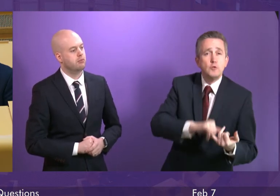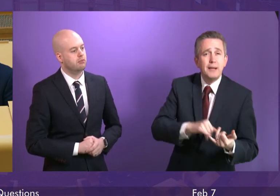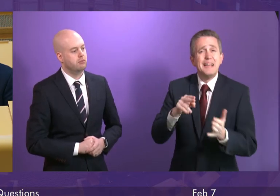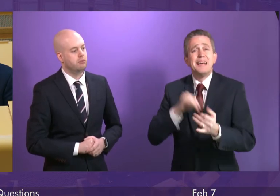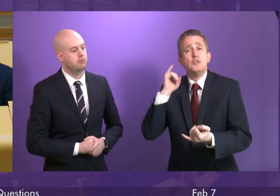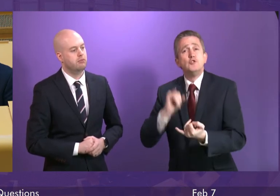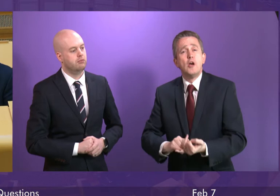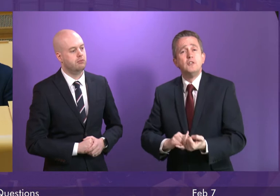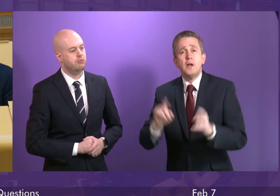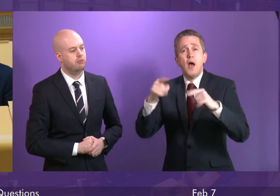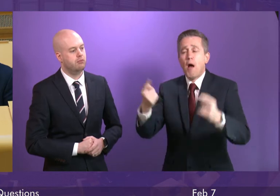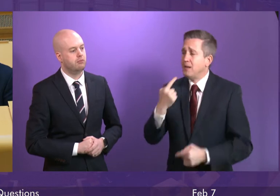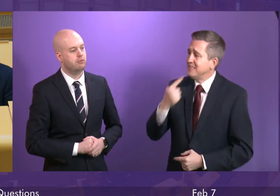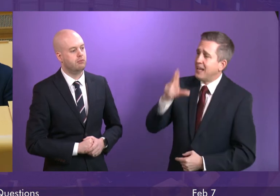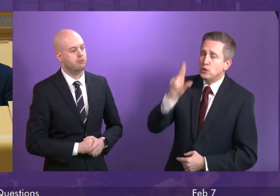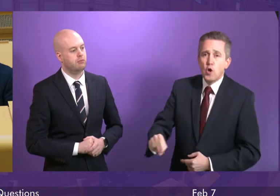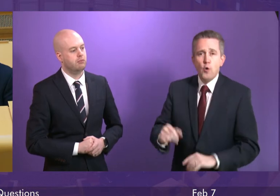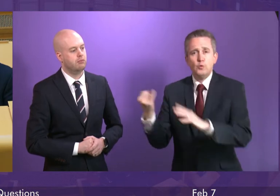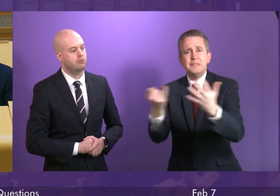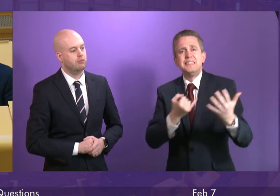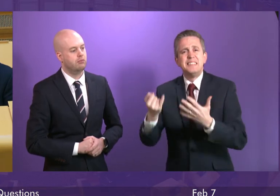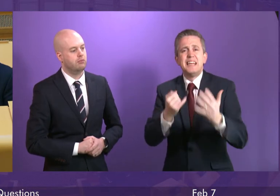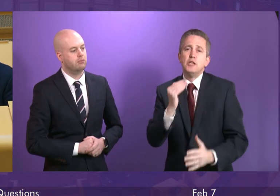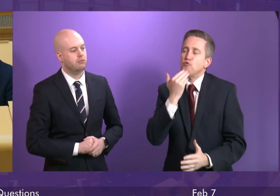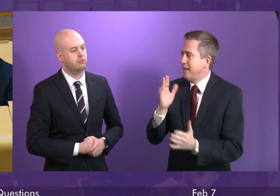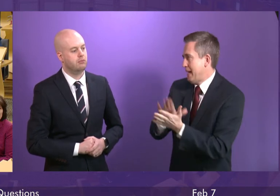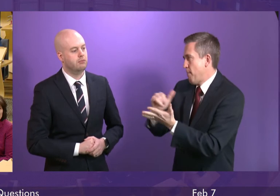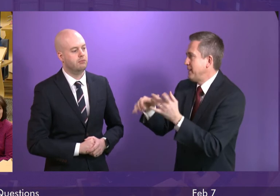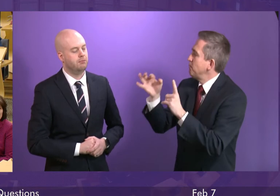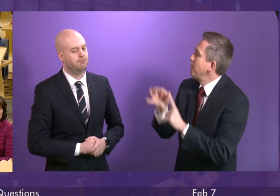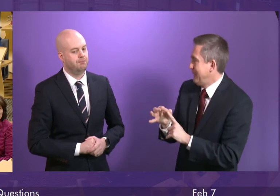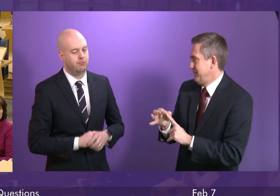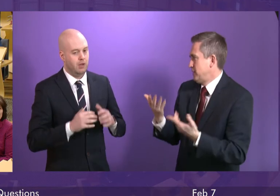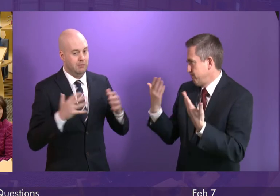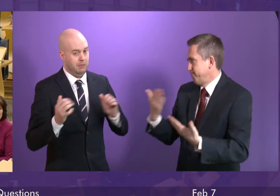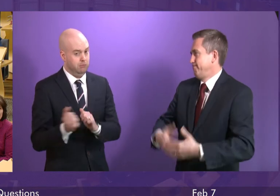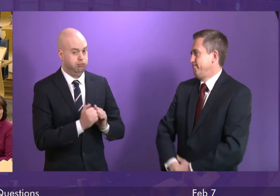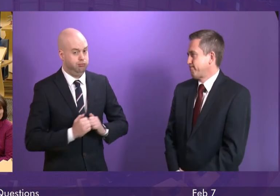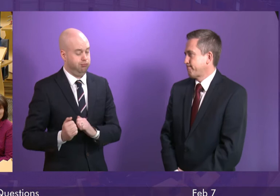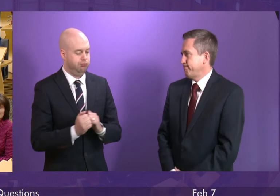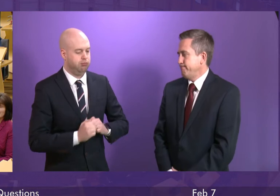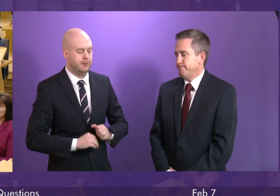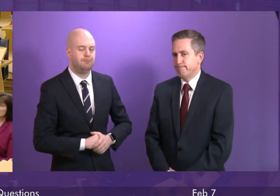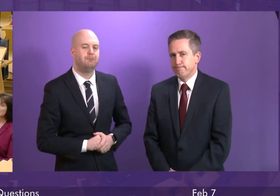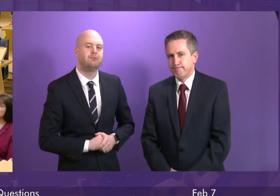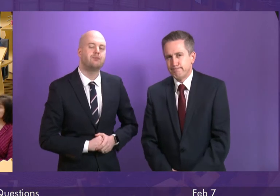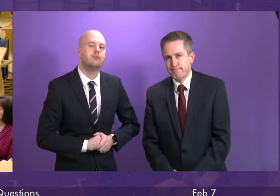Sturgeon cannae say no to six dismal green MSPs. Deputy First Minister.